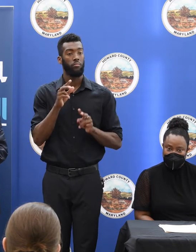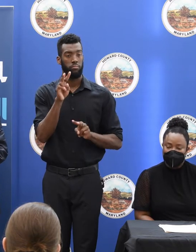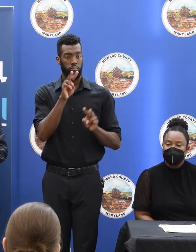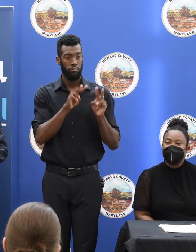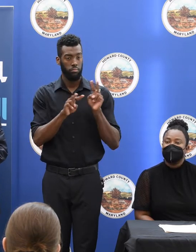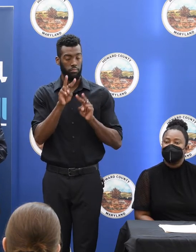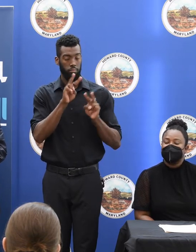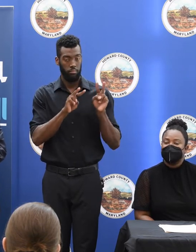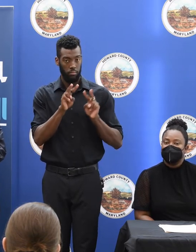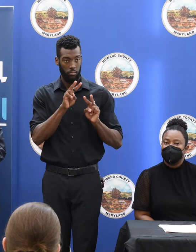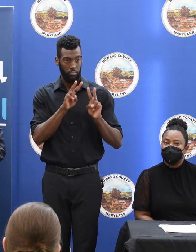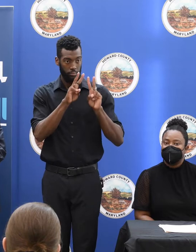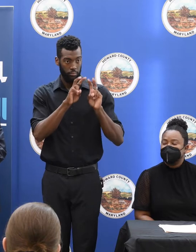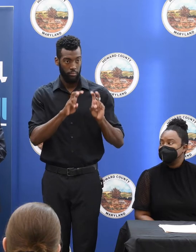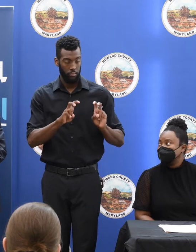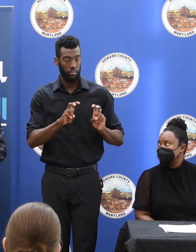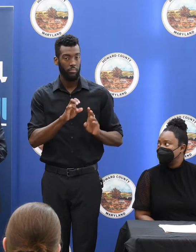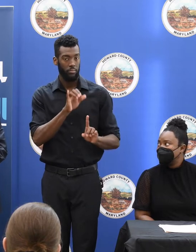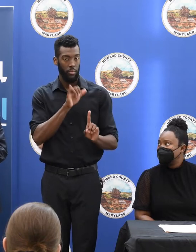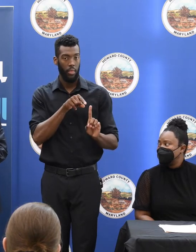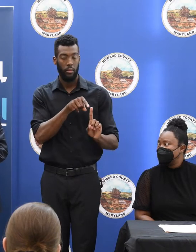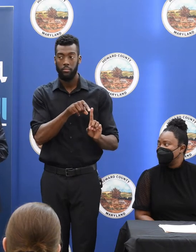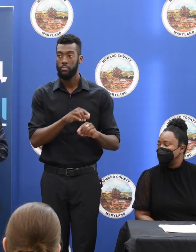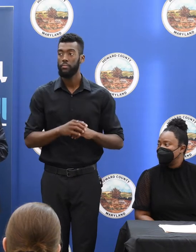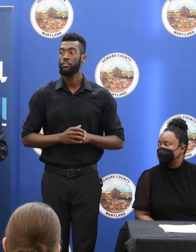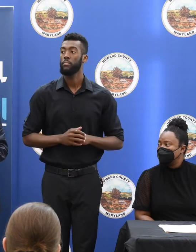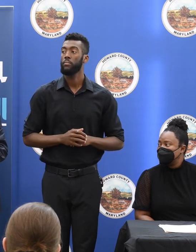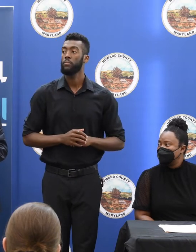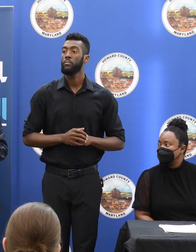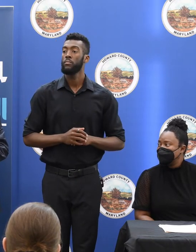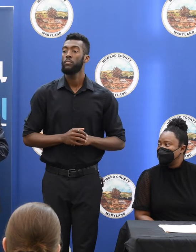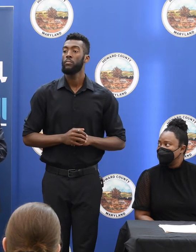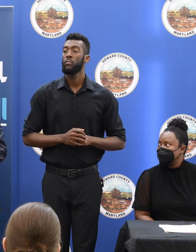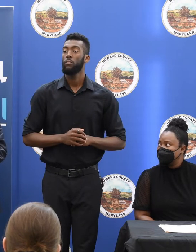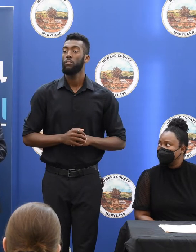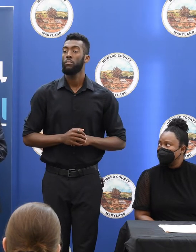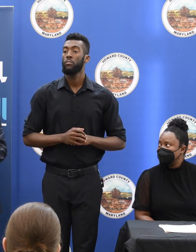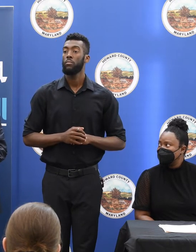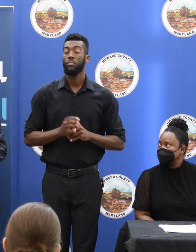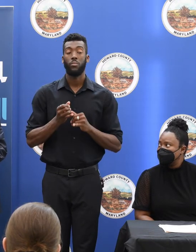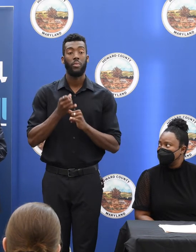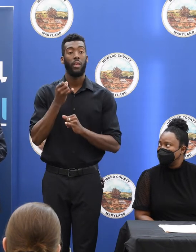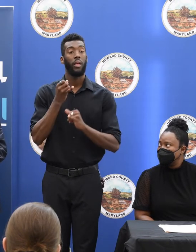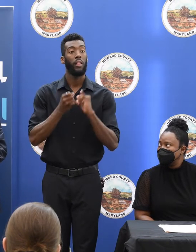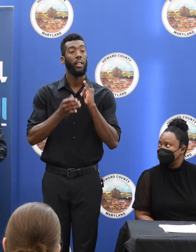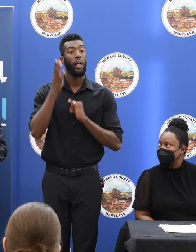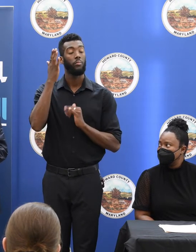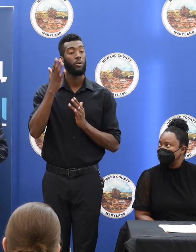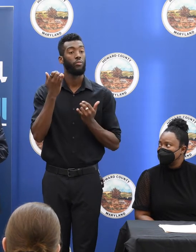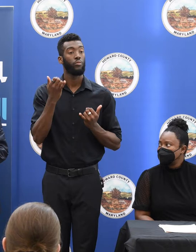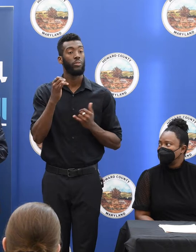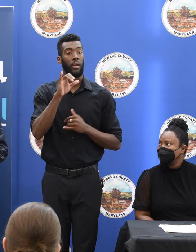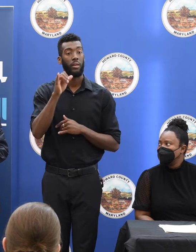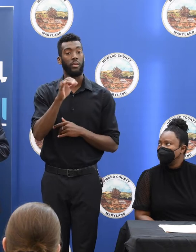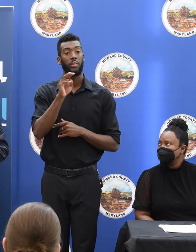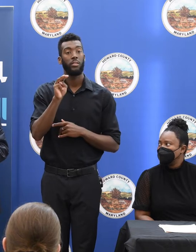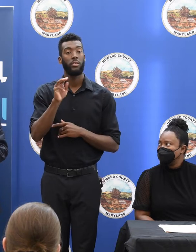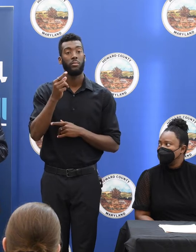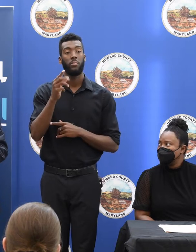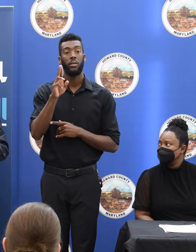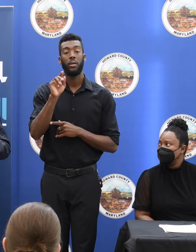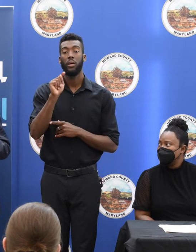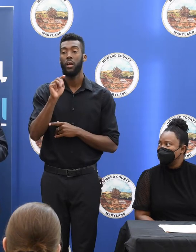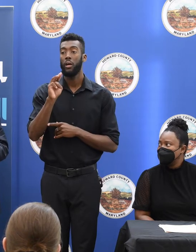closely at that. So our final speaker today is Jim Gutman from AERP.